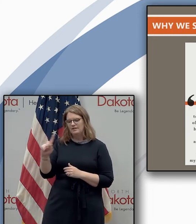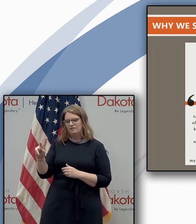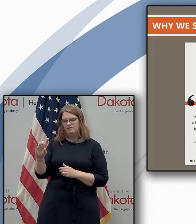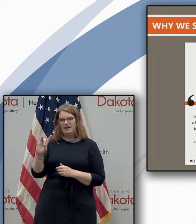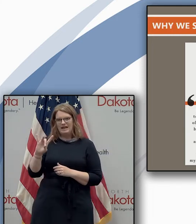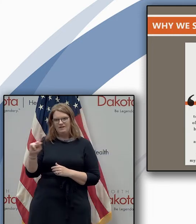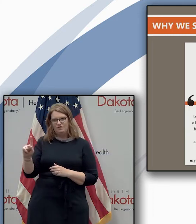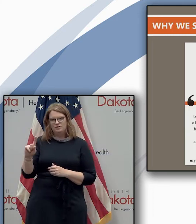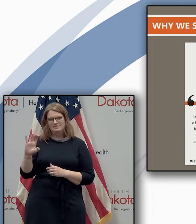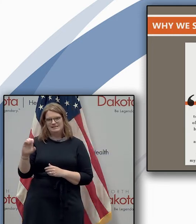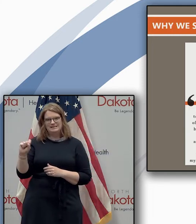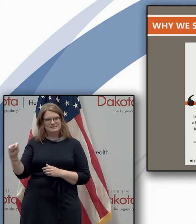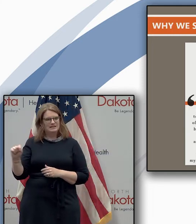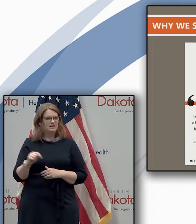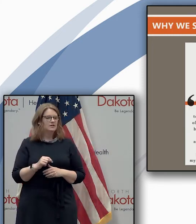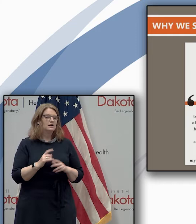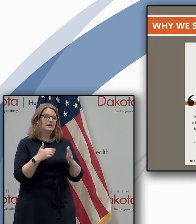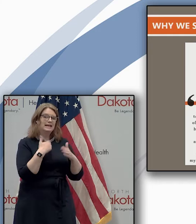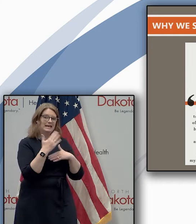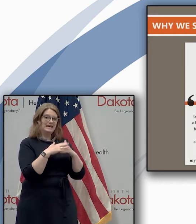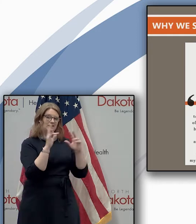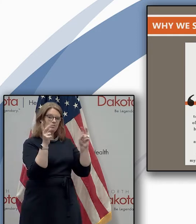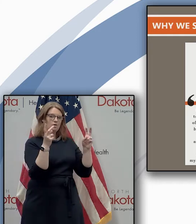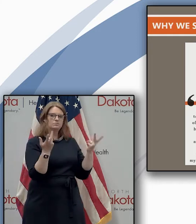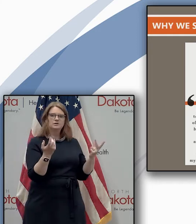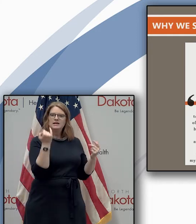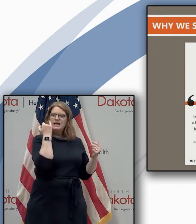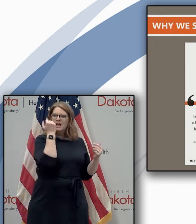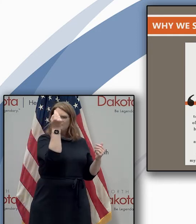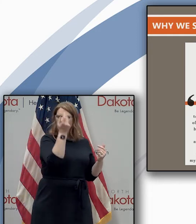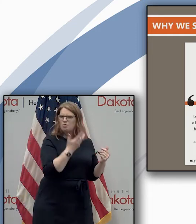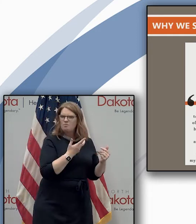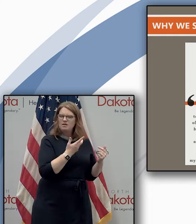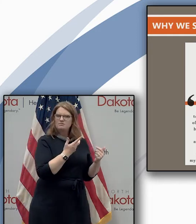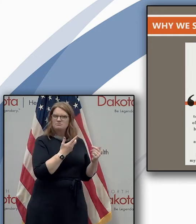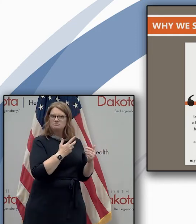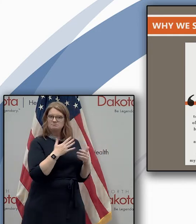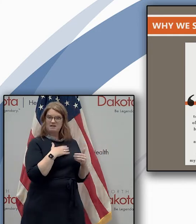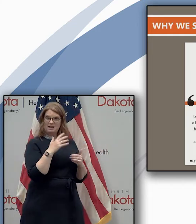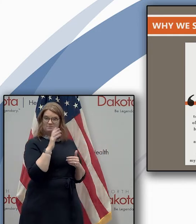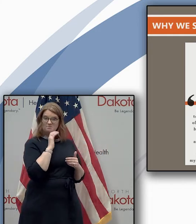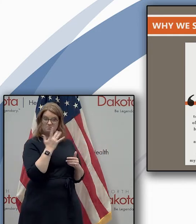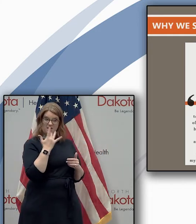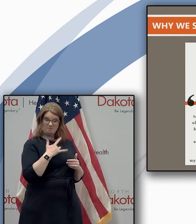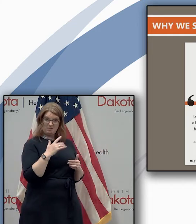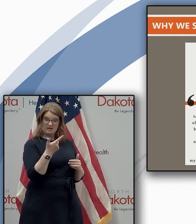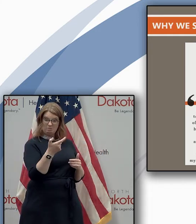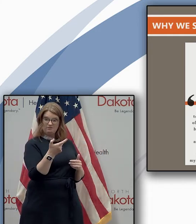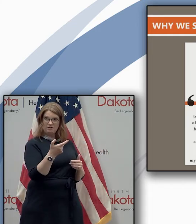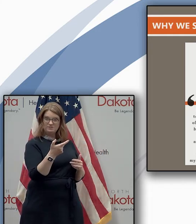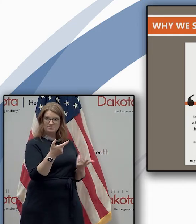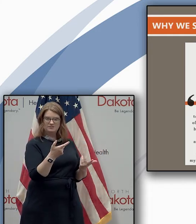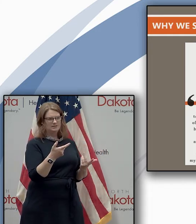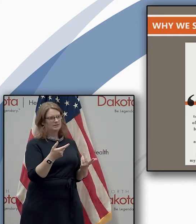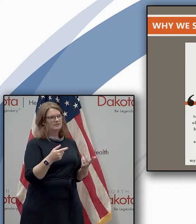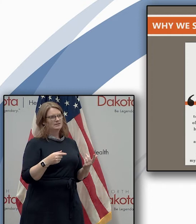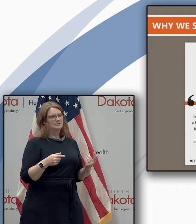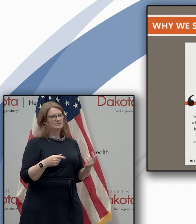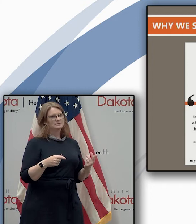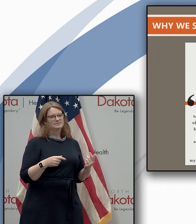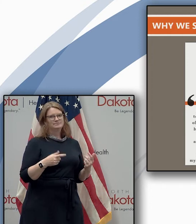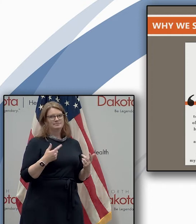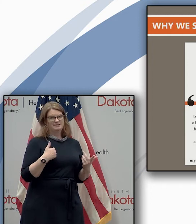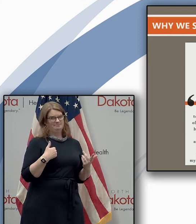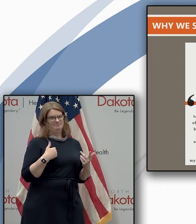cst next quote if you told me this is what i'd be doing on my 21st birthday i tell you it wasn't i wasn't fighting